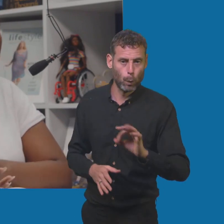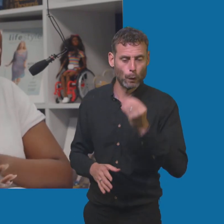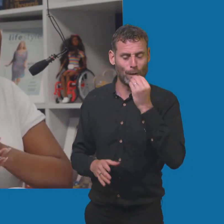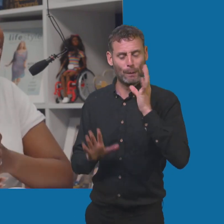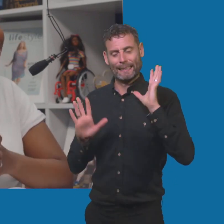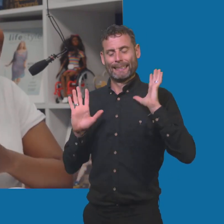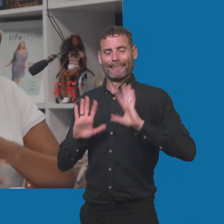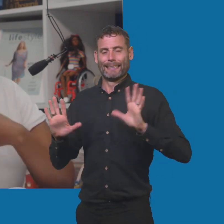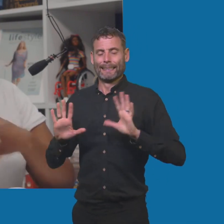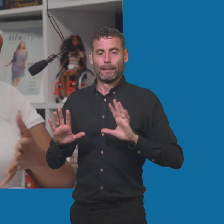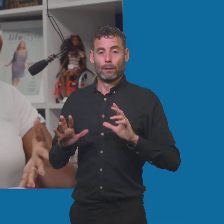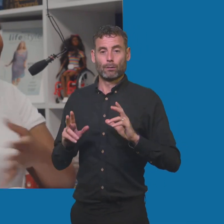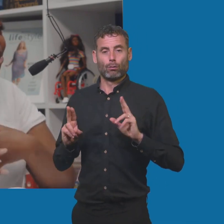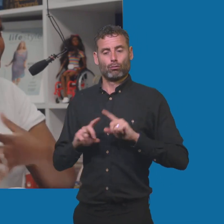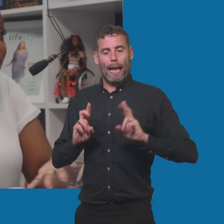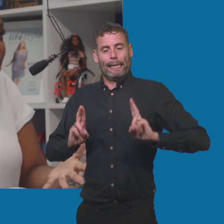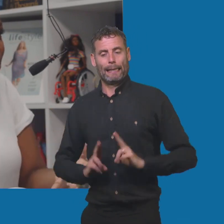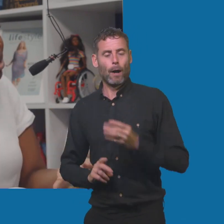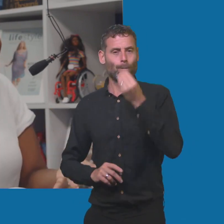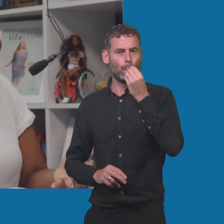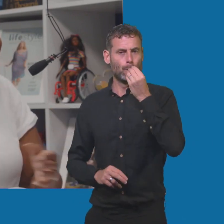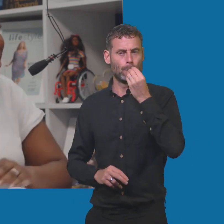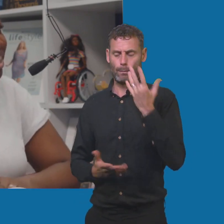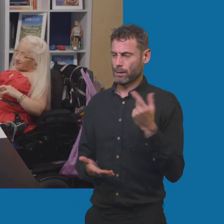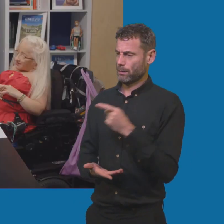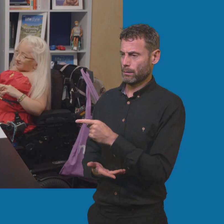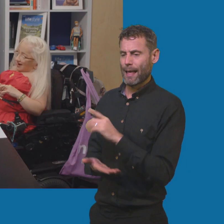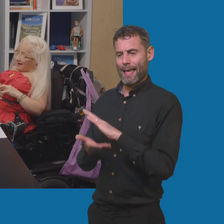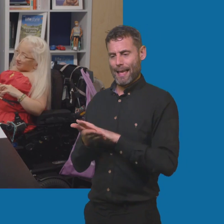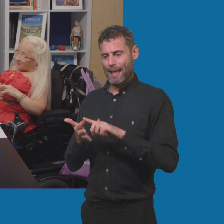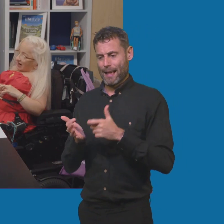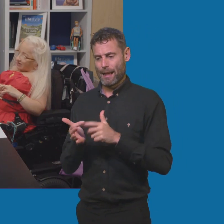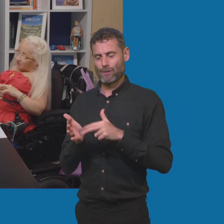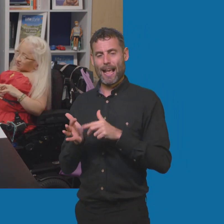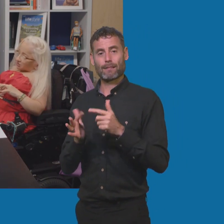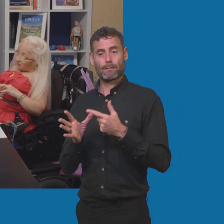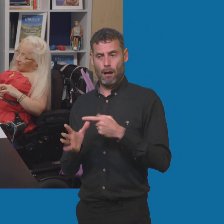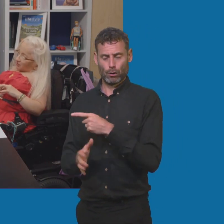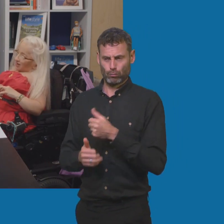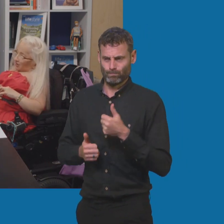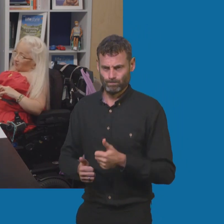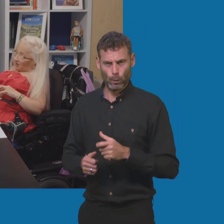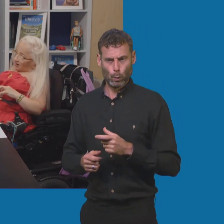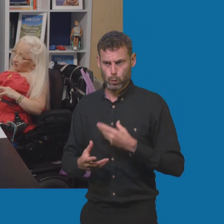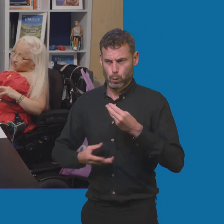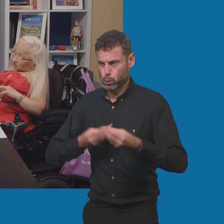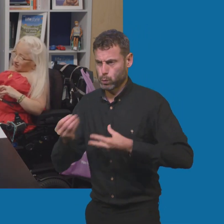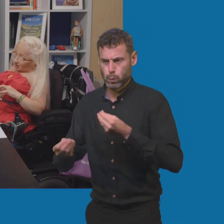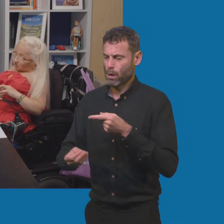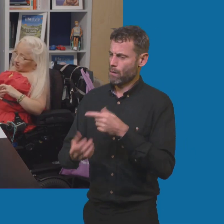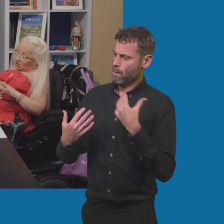Henrietta are out there just serving the community. She is an absolute character. She actually made me cry a little bit when I watched because I think she,